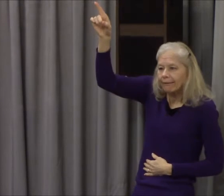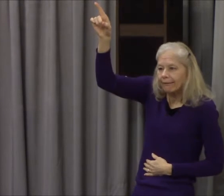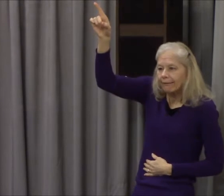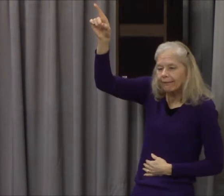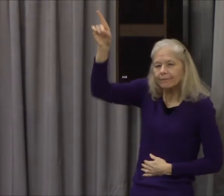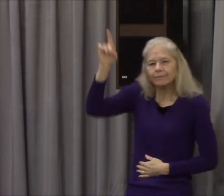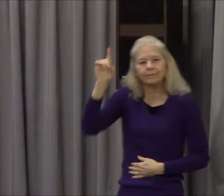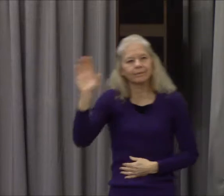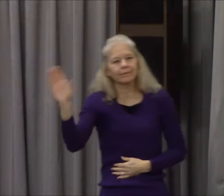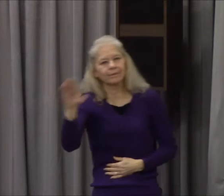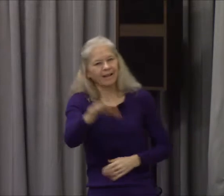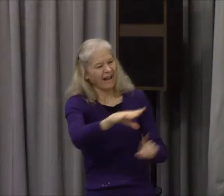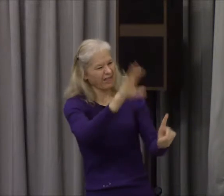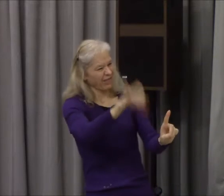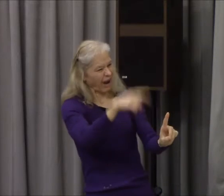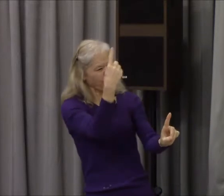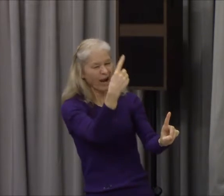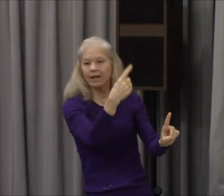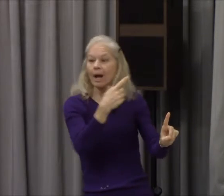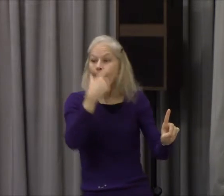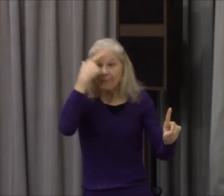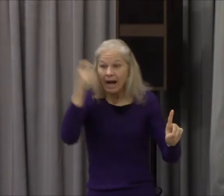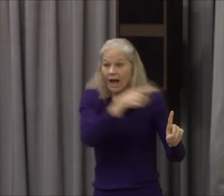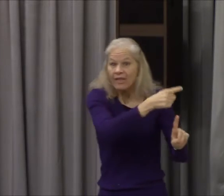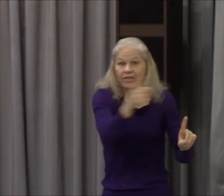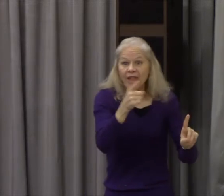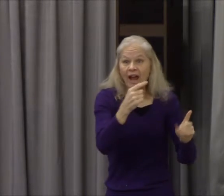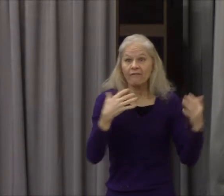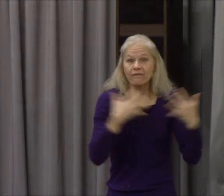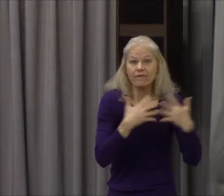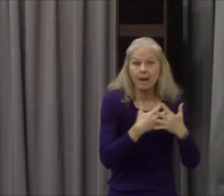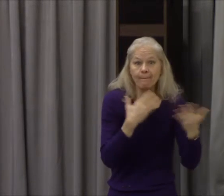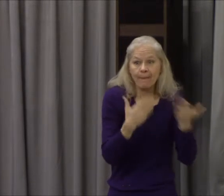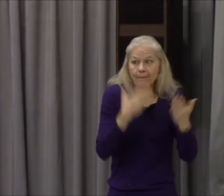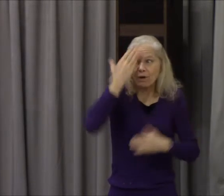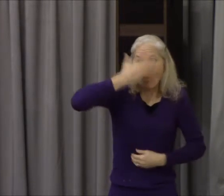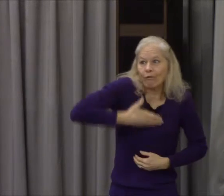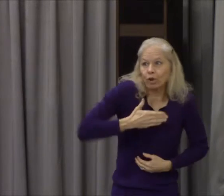again. And he is also going to be the judge of the earth.